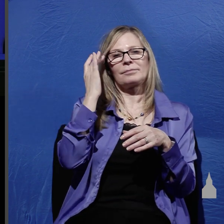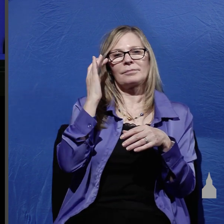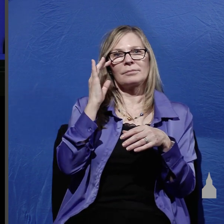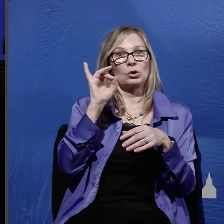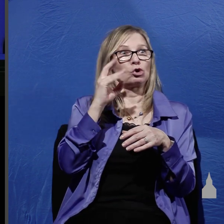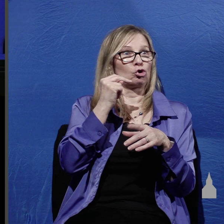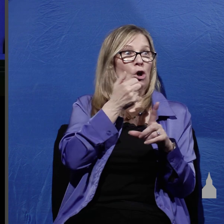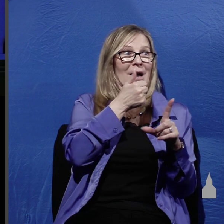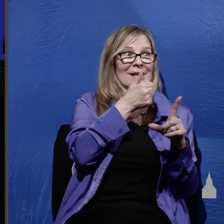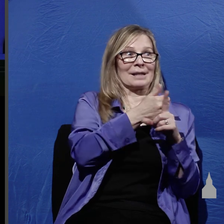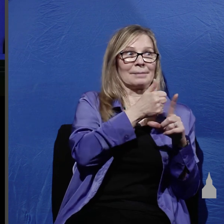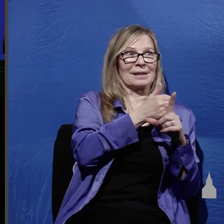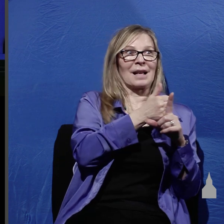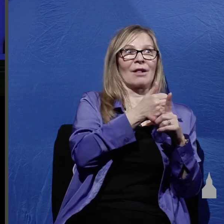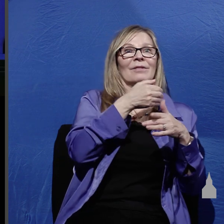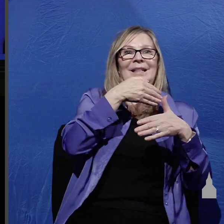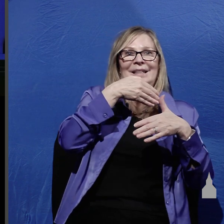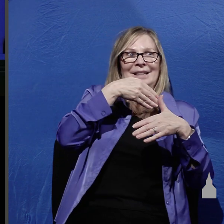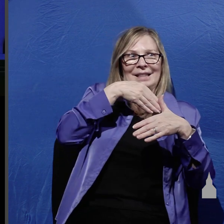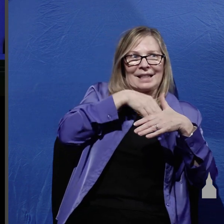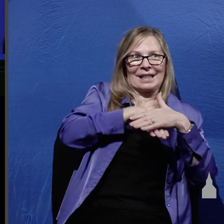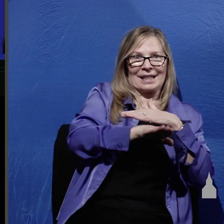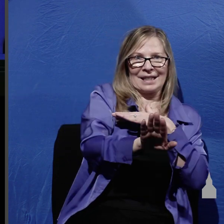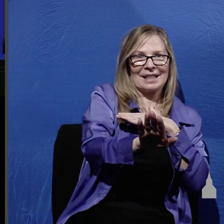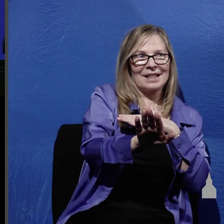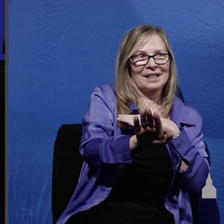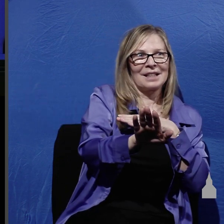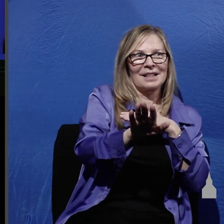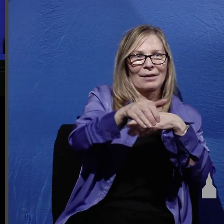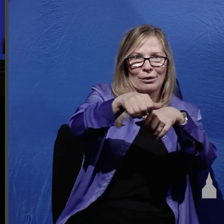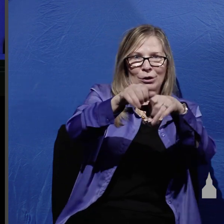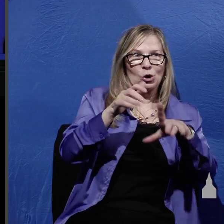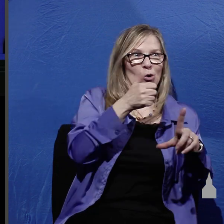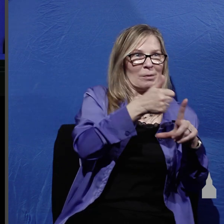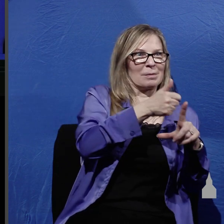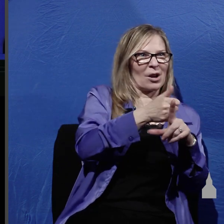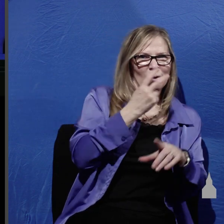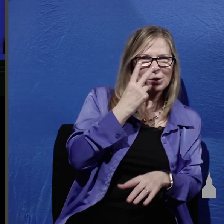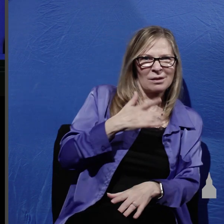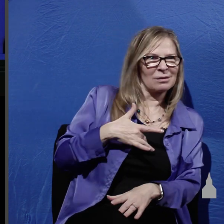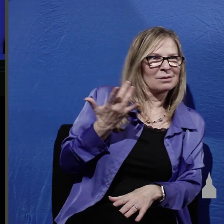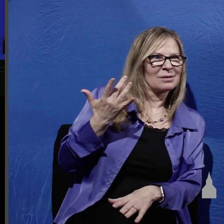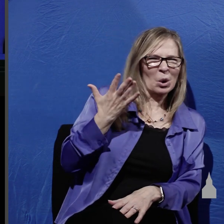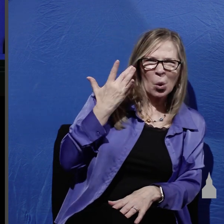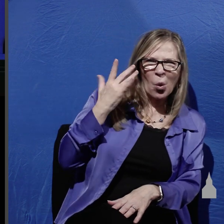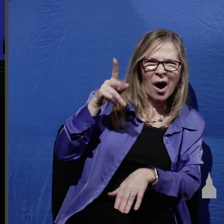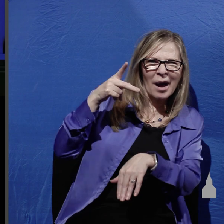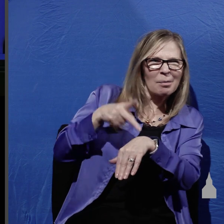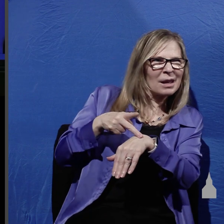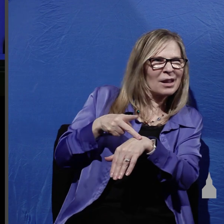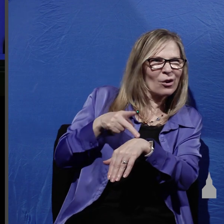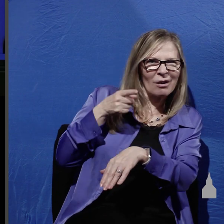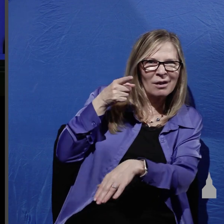had arrived but he decides at this point to enter the tomb to see what was going on and why Peter has been there so long